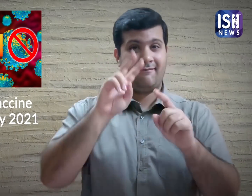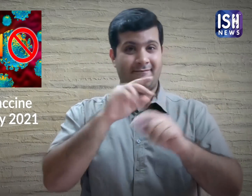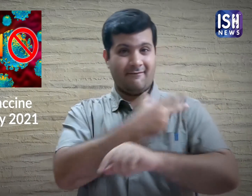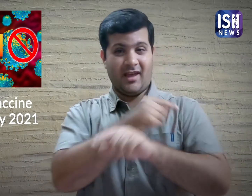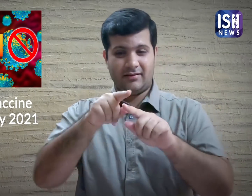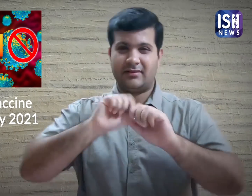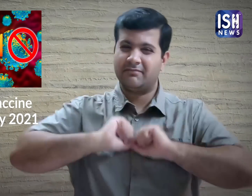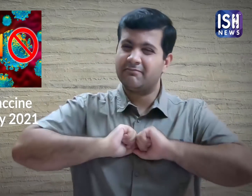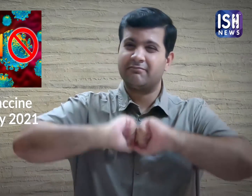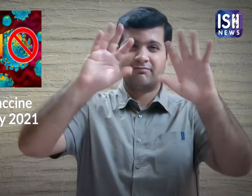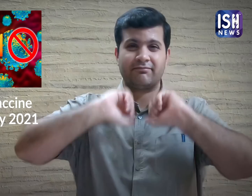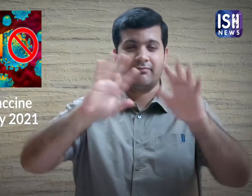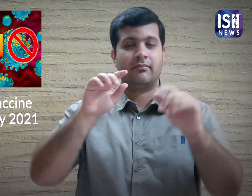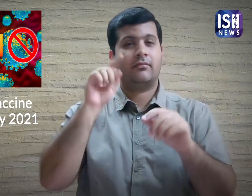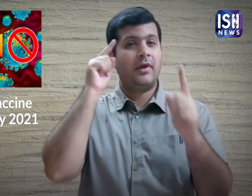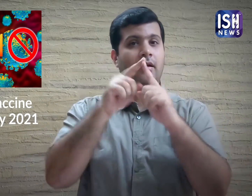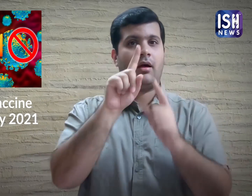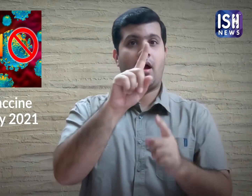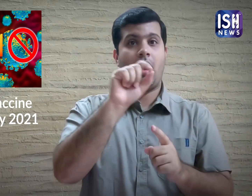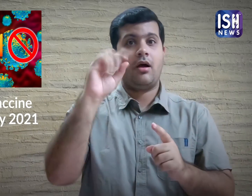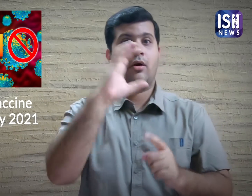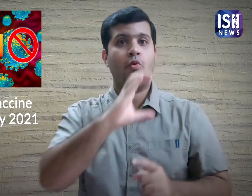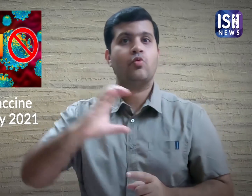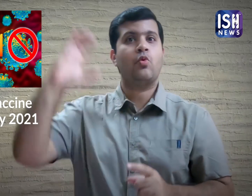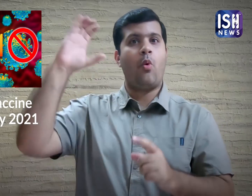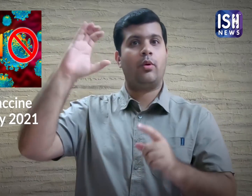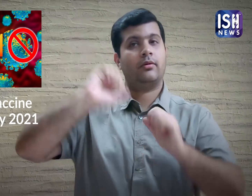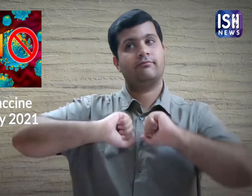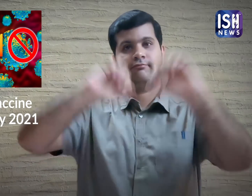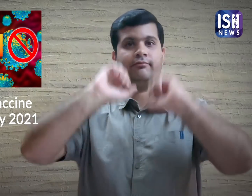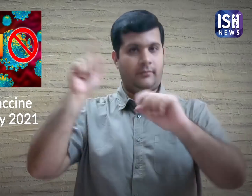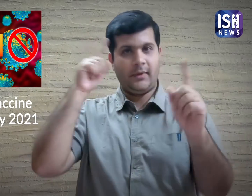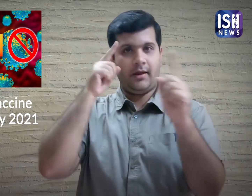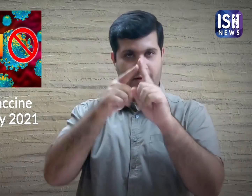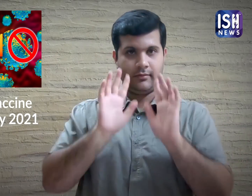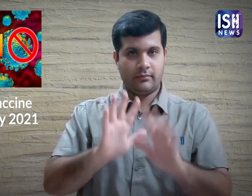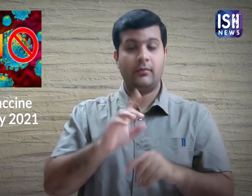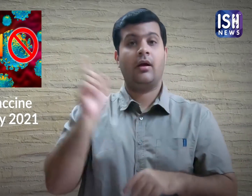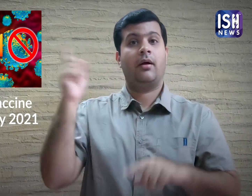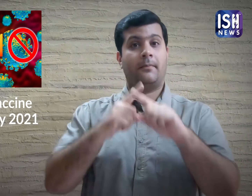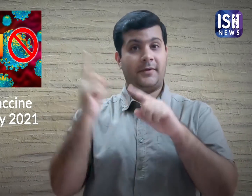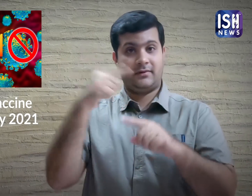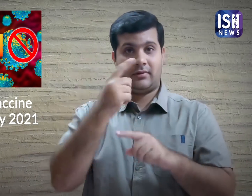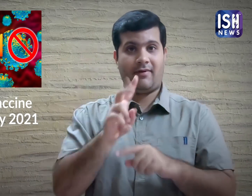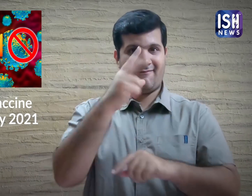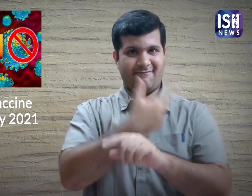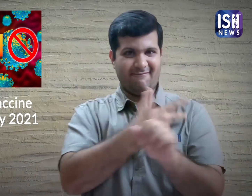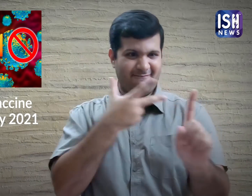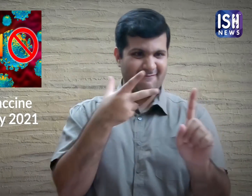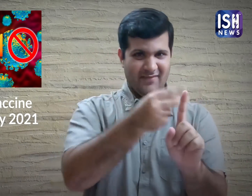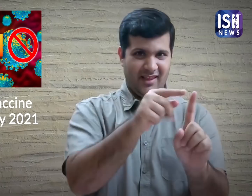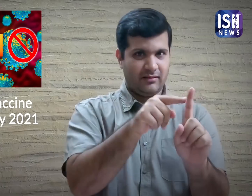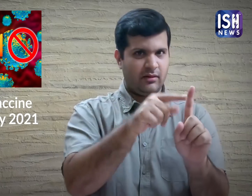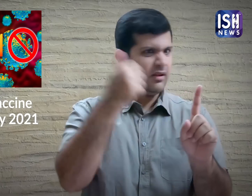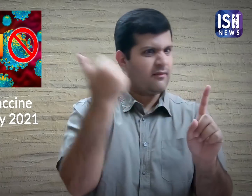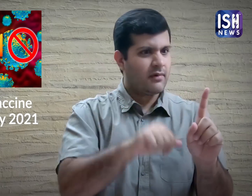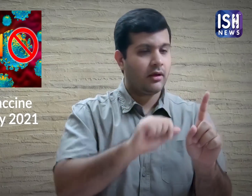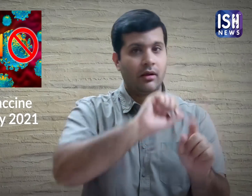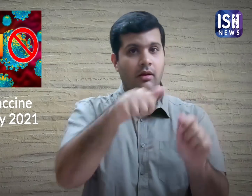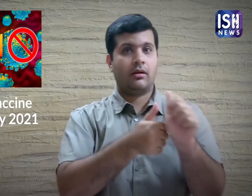world. Once the vaccine is ready, their aim is to produce and supply 100 crore doses. He also added that they have other